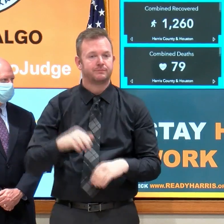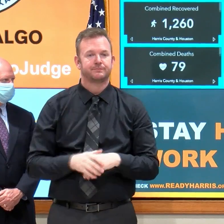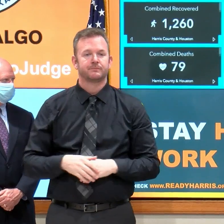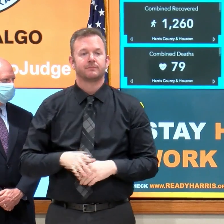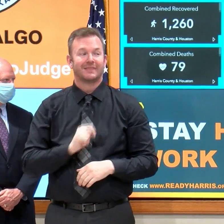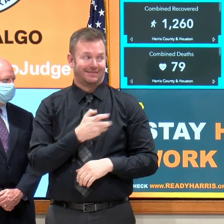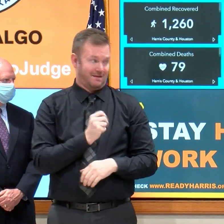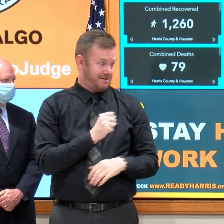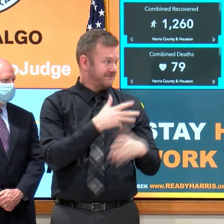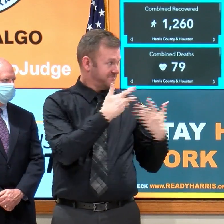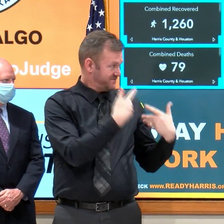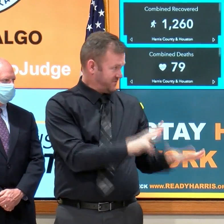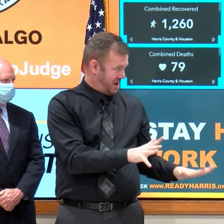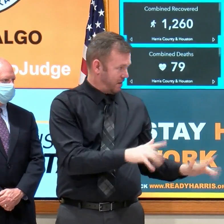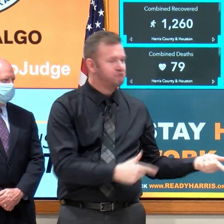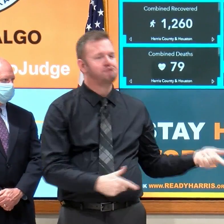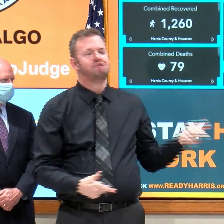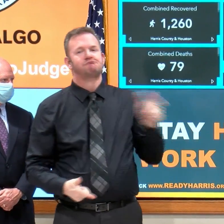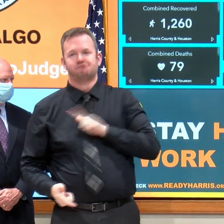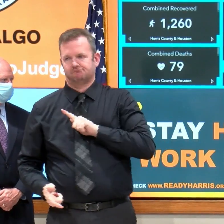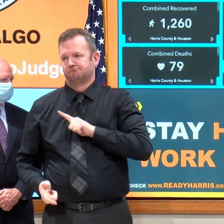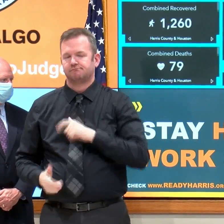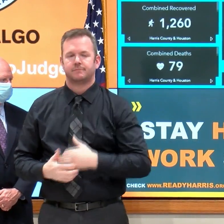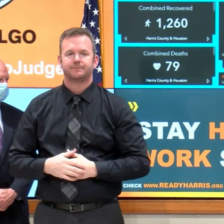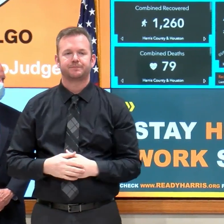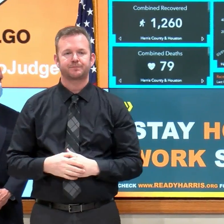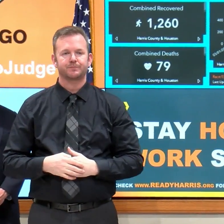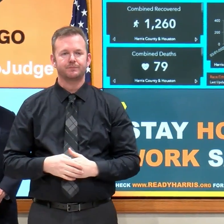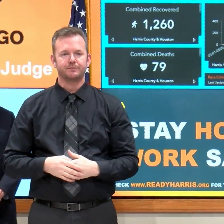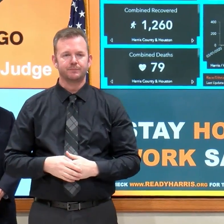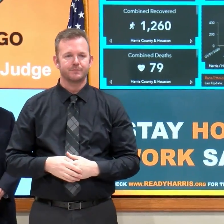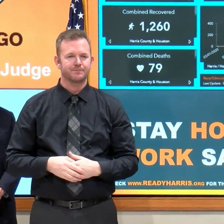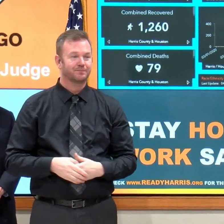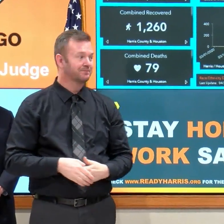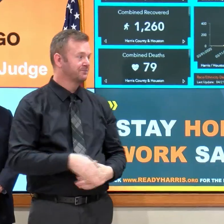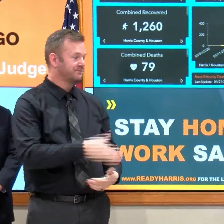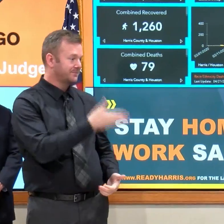Mayor Turner, thank you so much for your leadership and for being here.